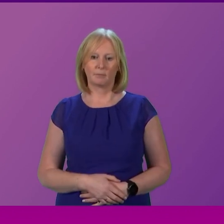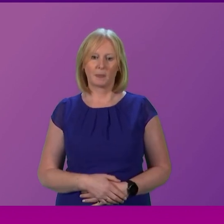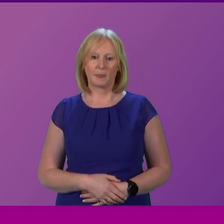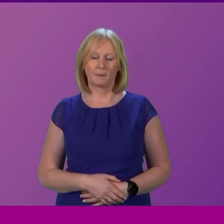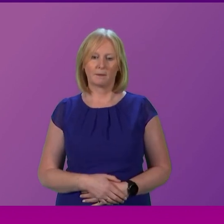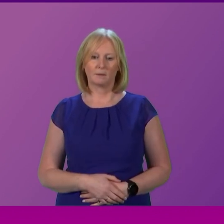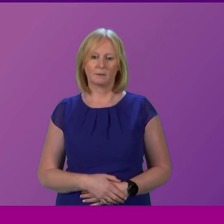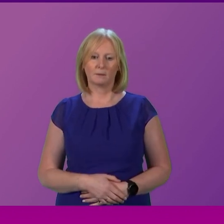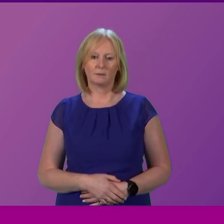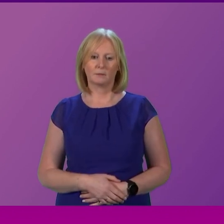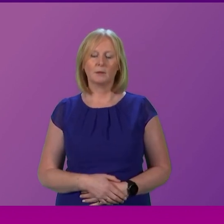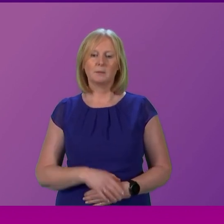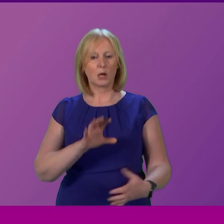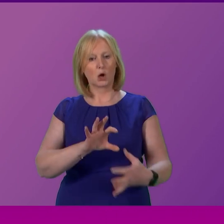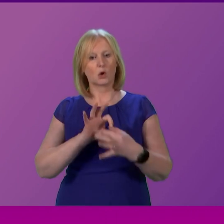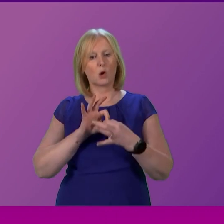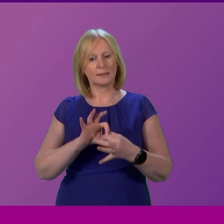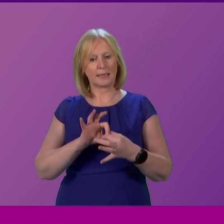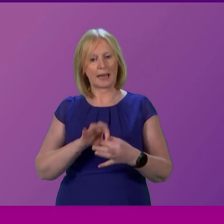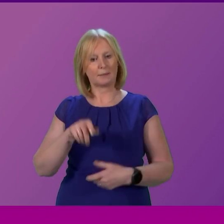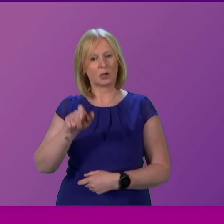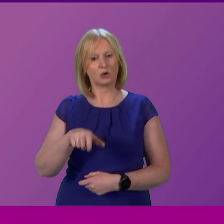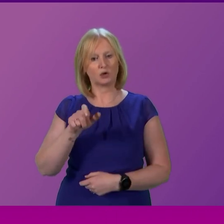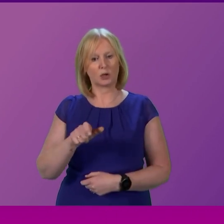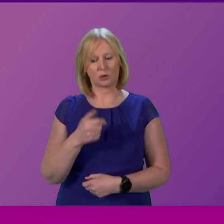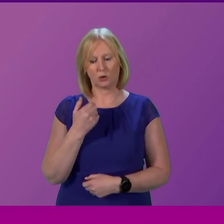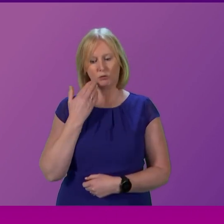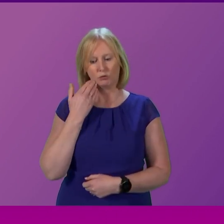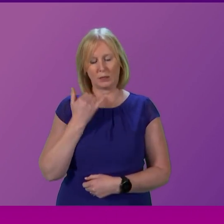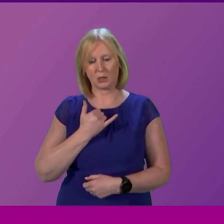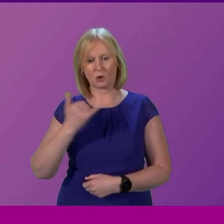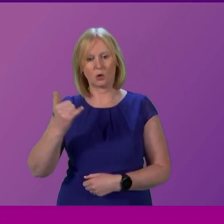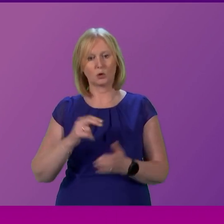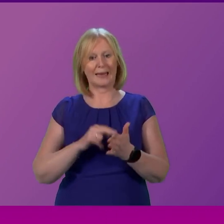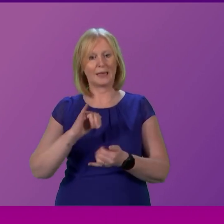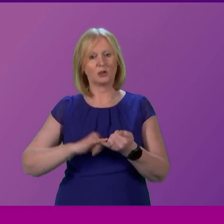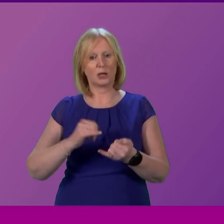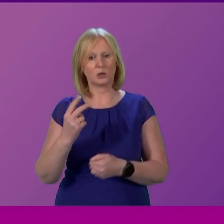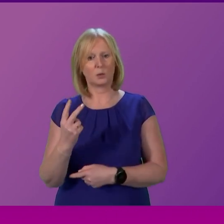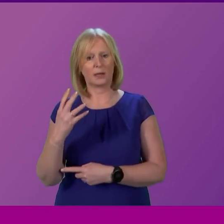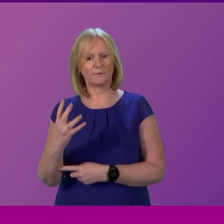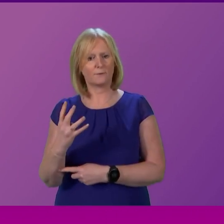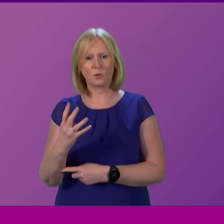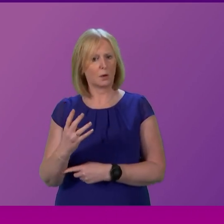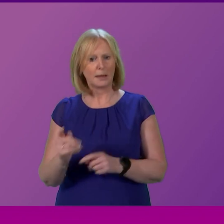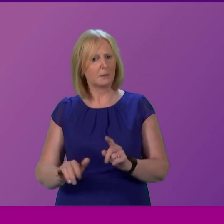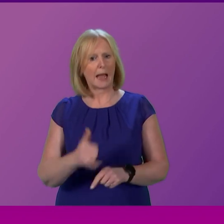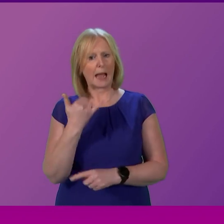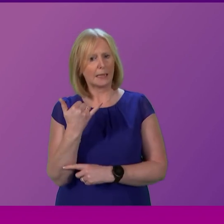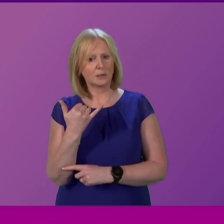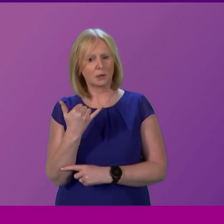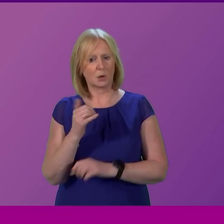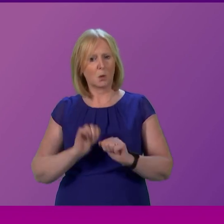Presiding officer I was contacted by a constituent regarding a recent call to NHS 24 which went unanswered and they were cut off after a two hour wait